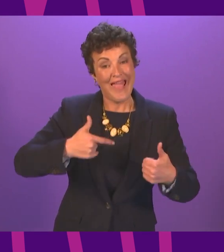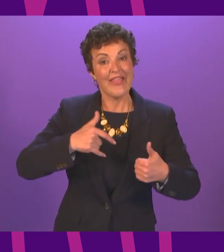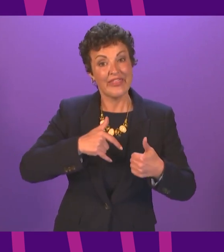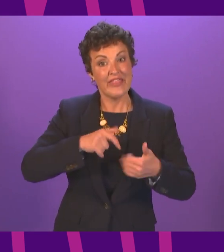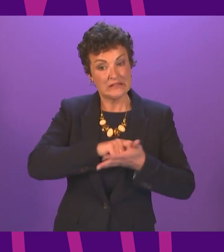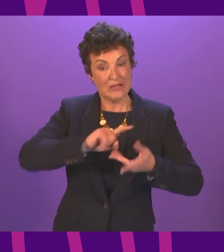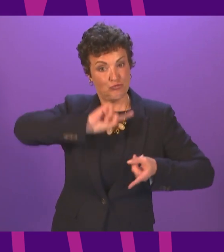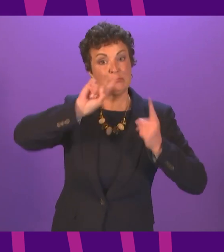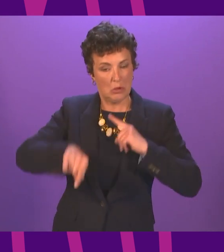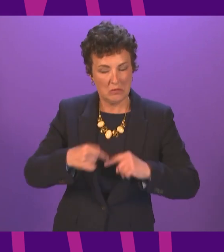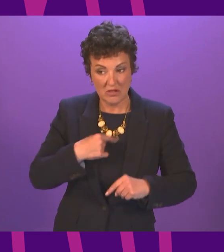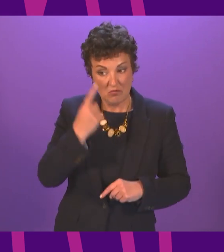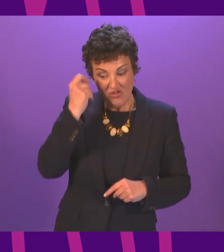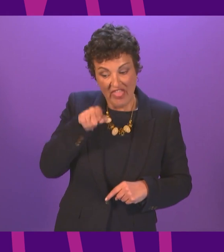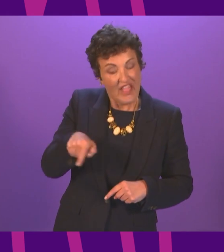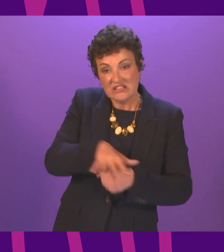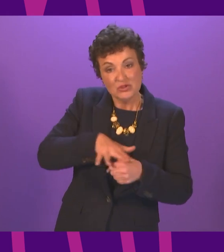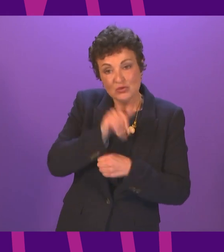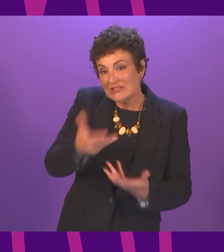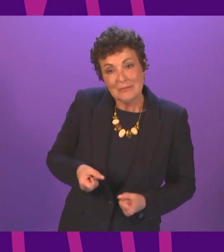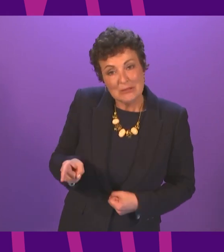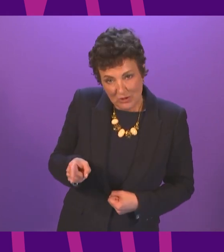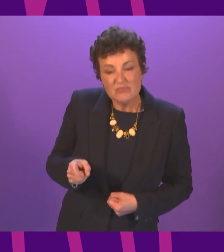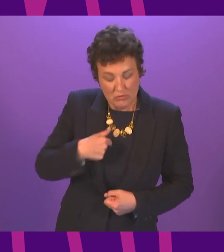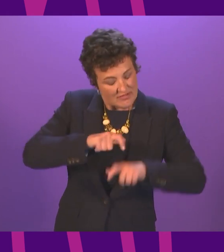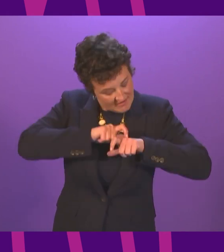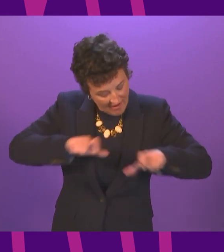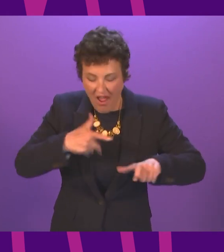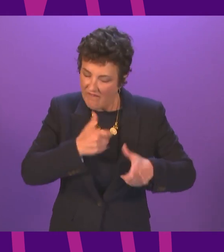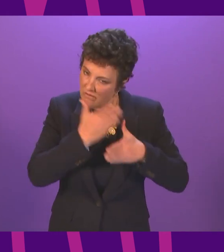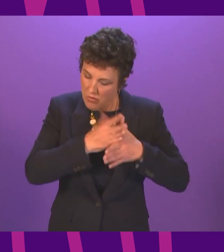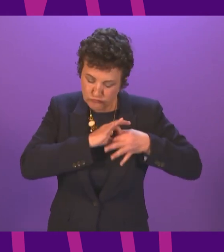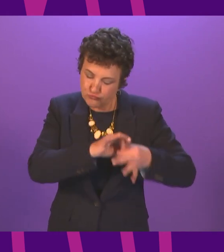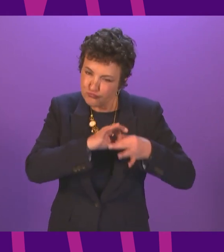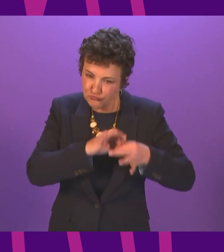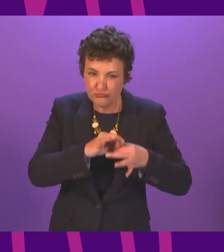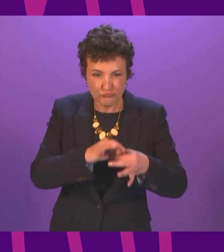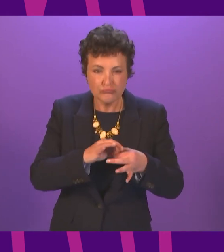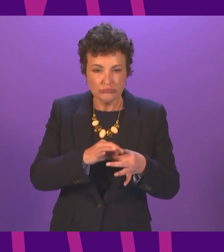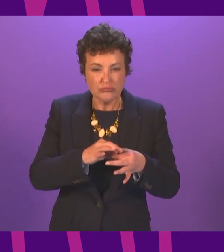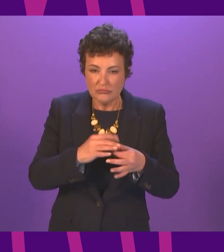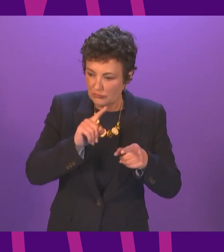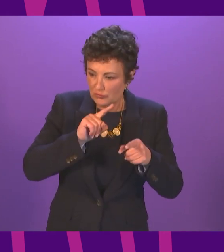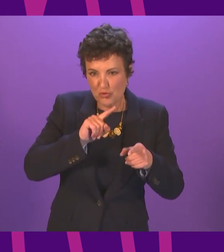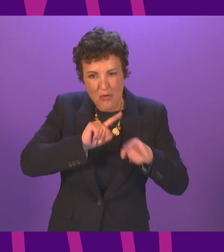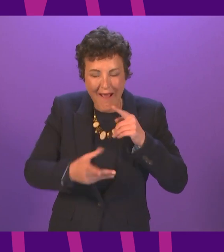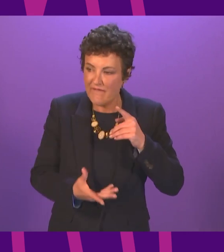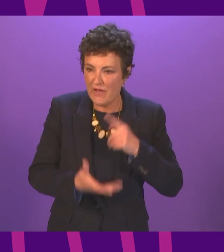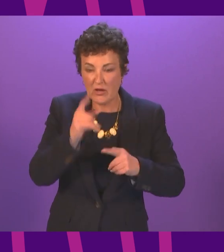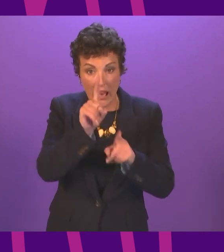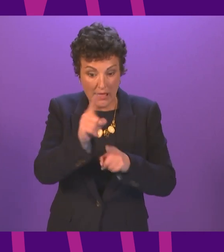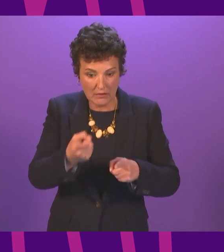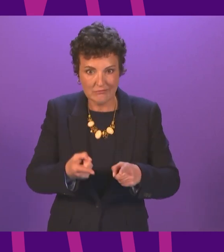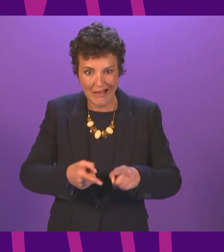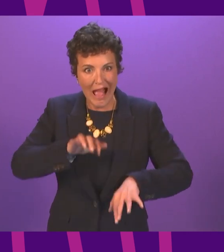we find that situation to be unacceptable. So there is work going on in relation to the administrative processes